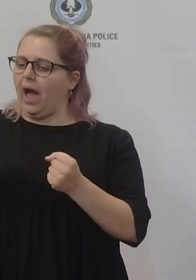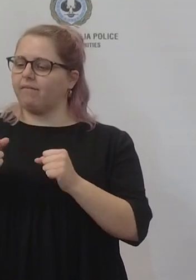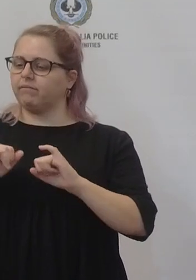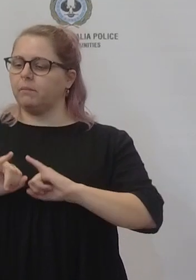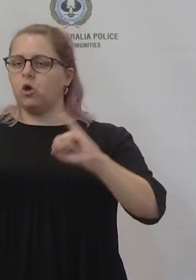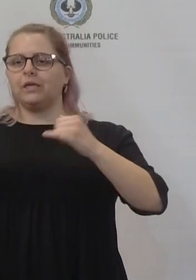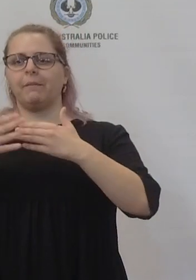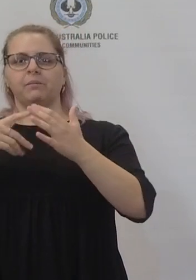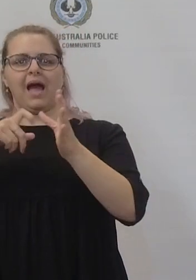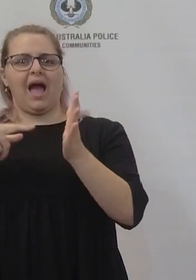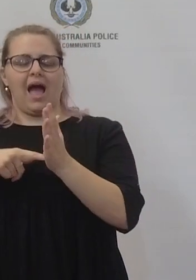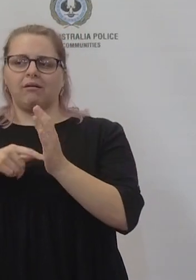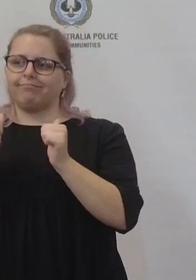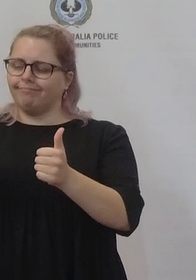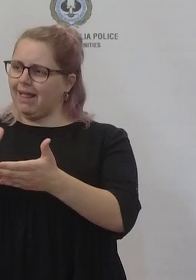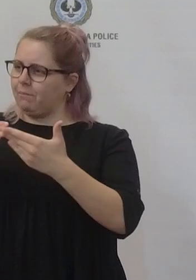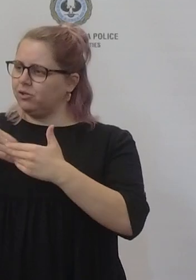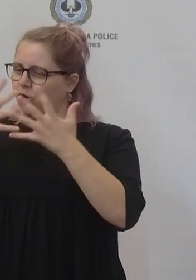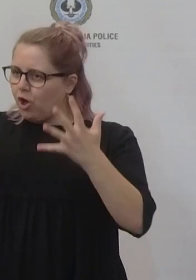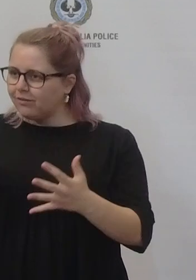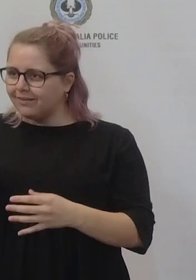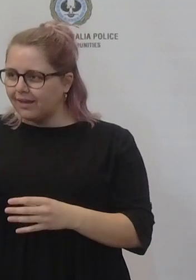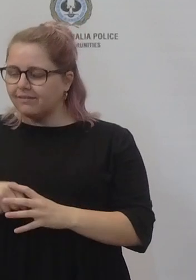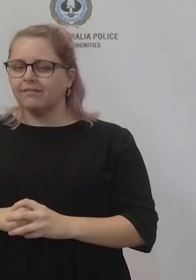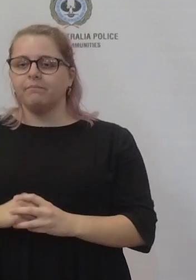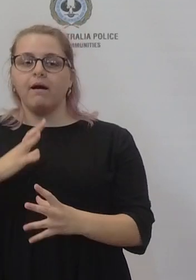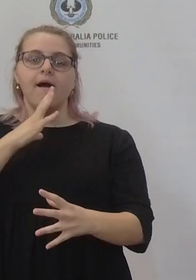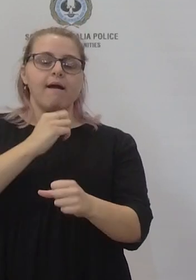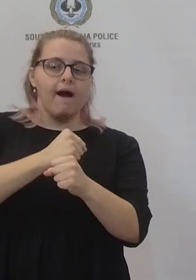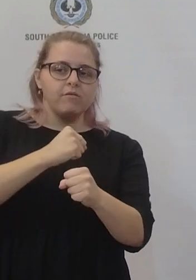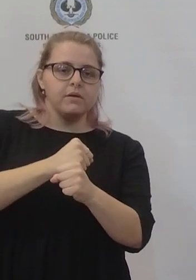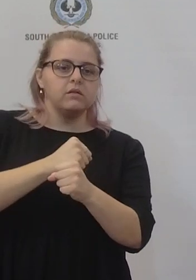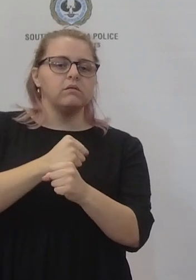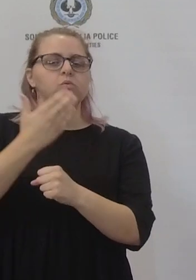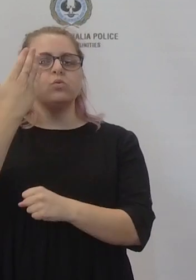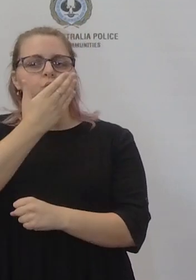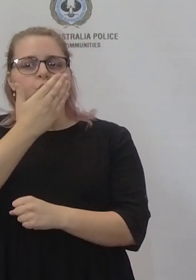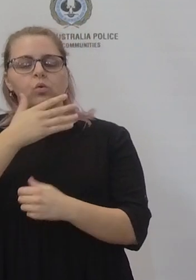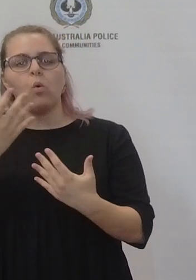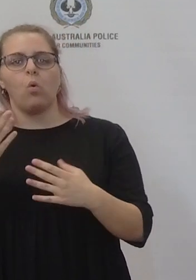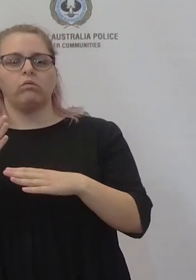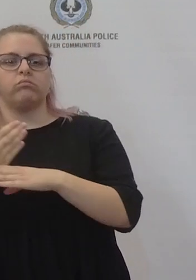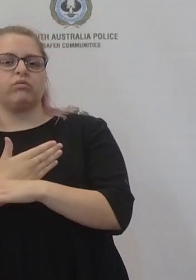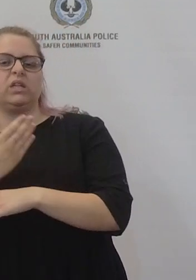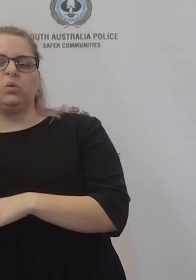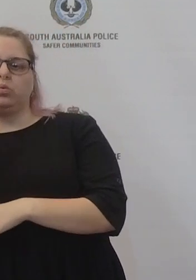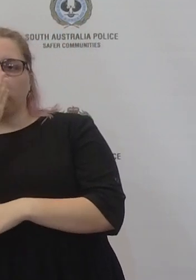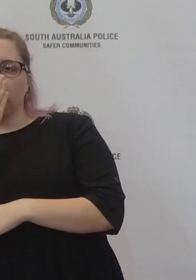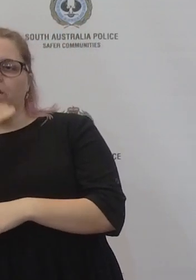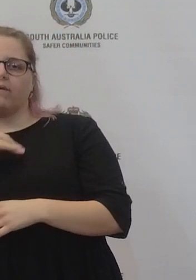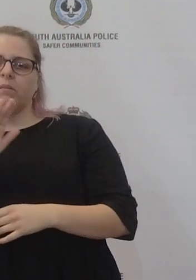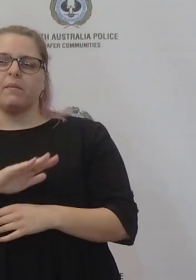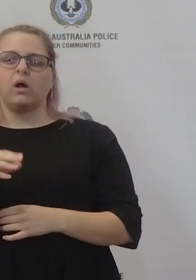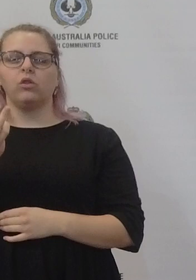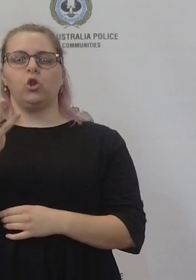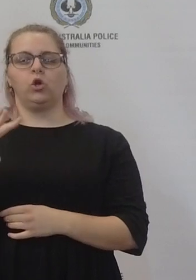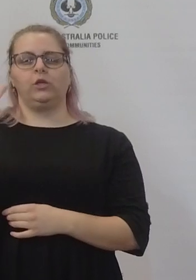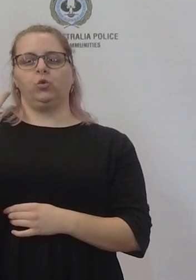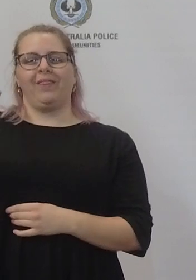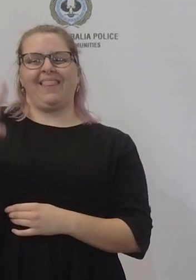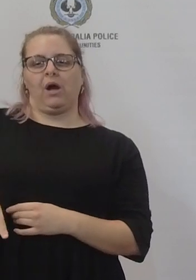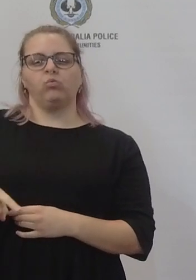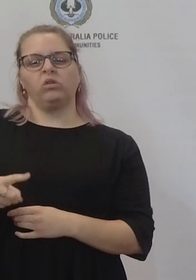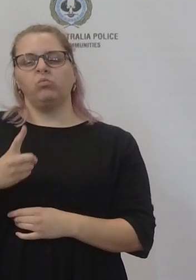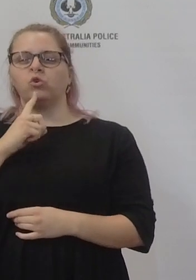because I think it's important, in government schools and preschools in South Australia, have about 31,215 staff. About